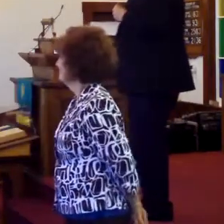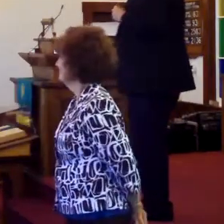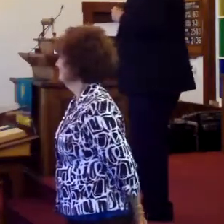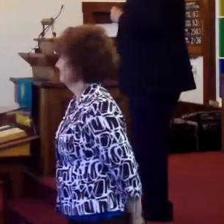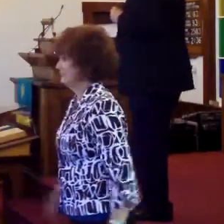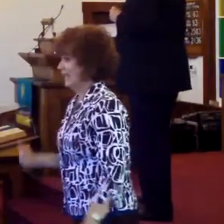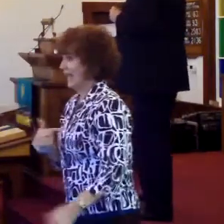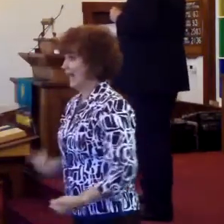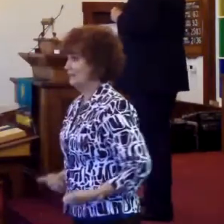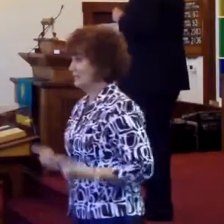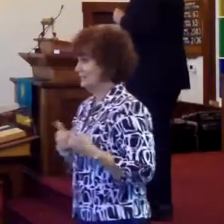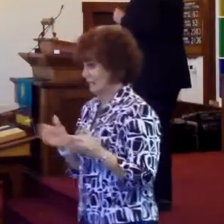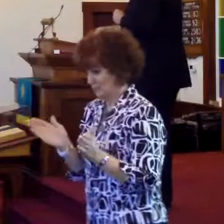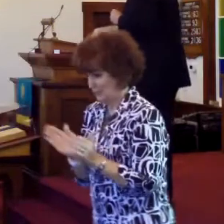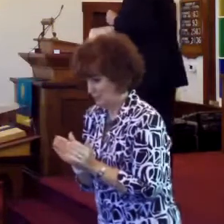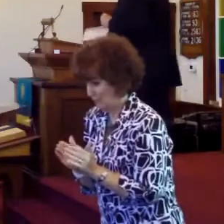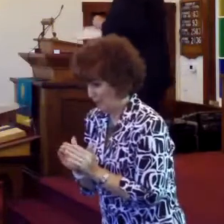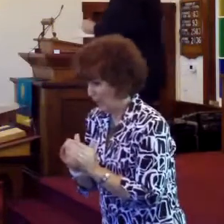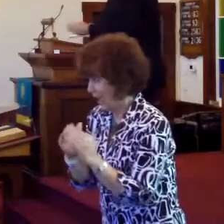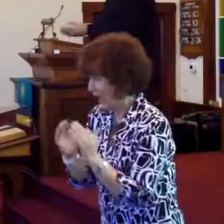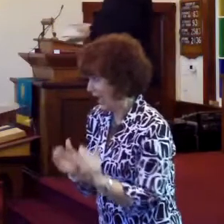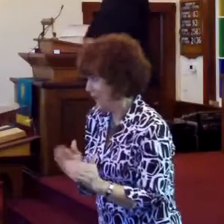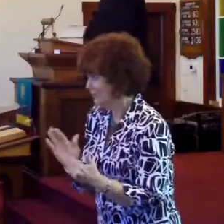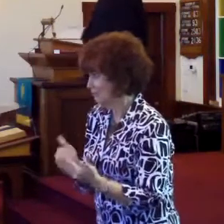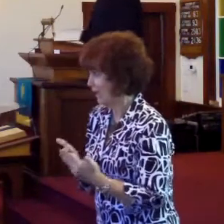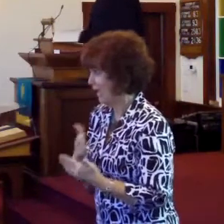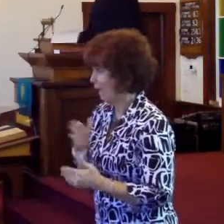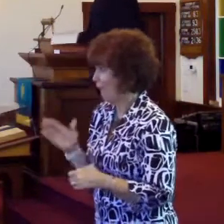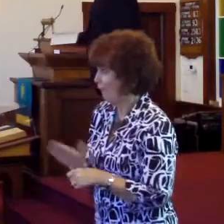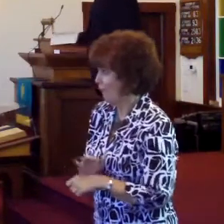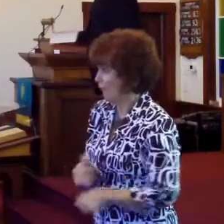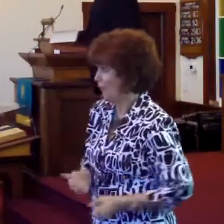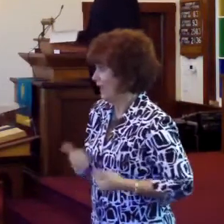I've lived in a small house my whole life. I want a mansion.